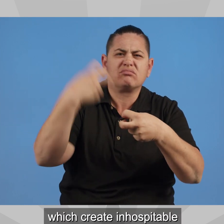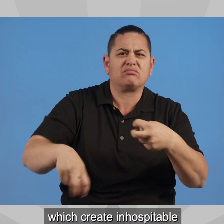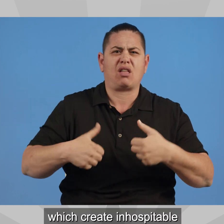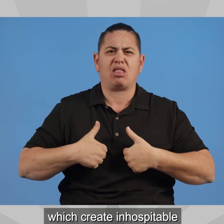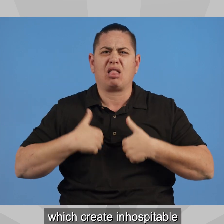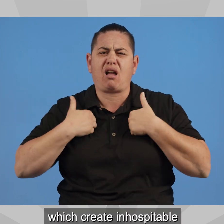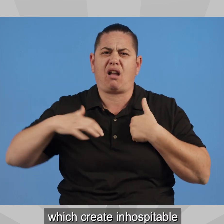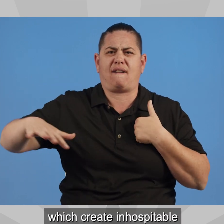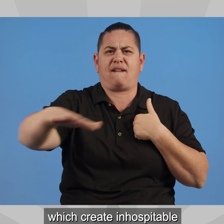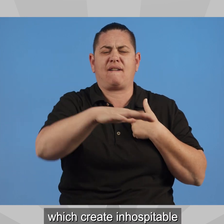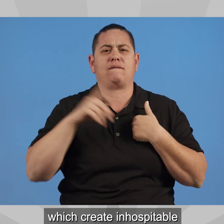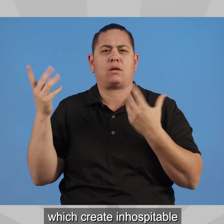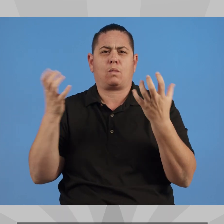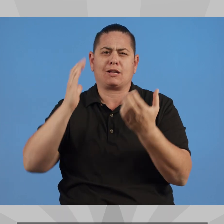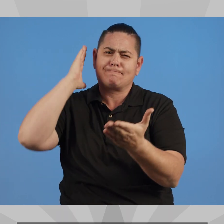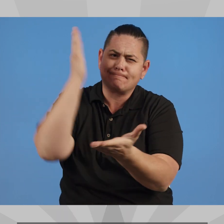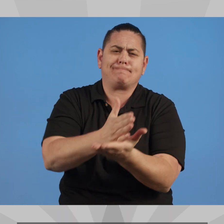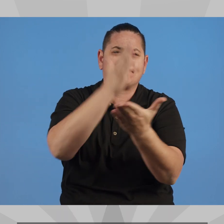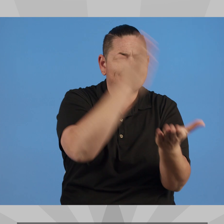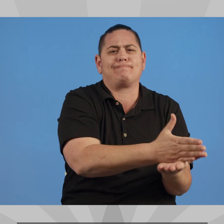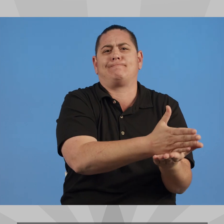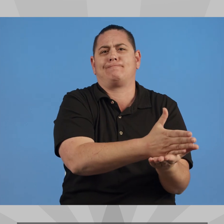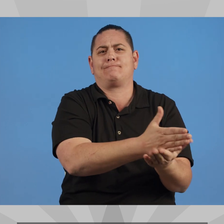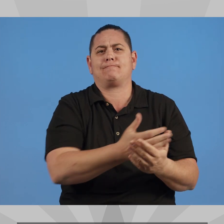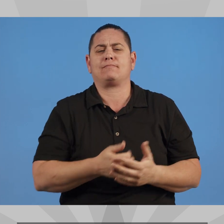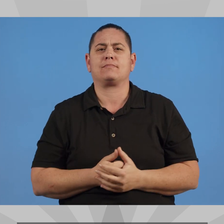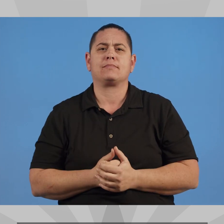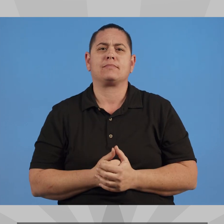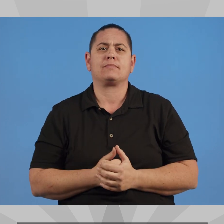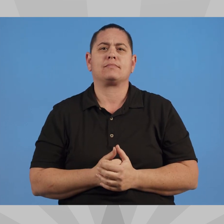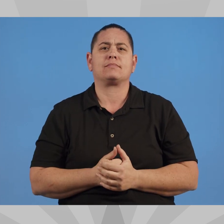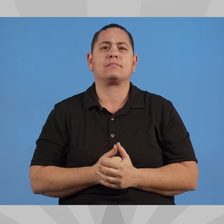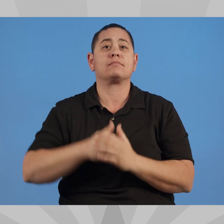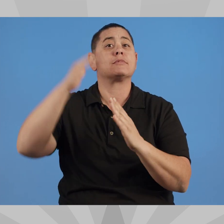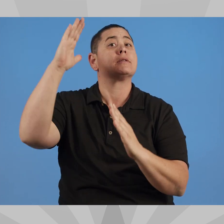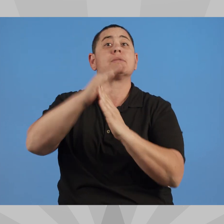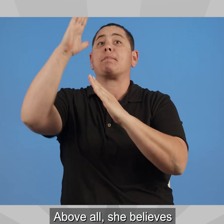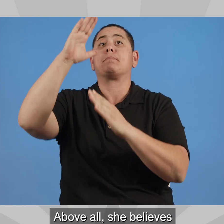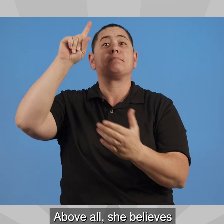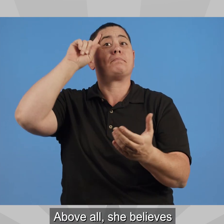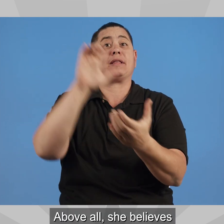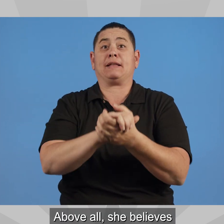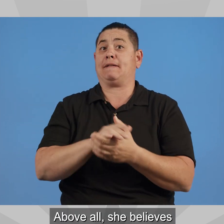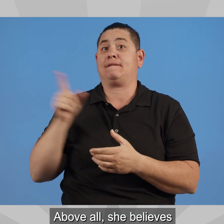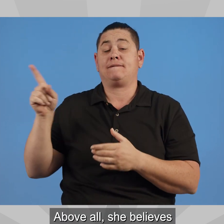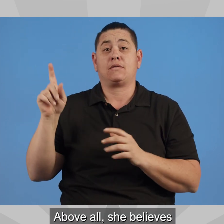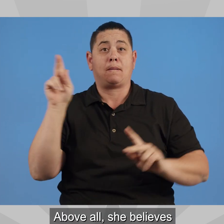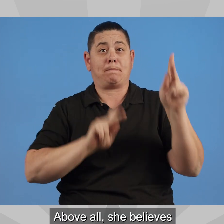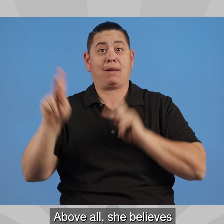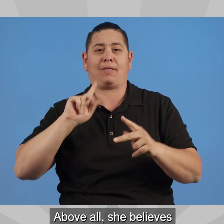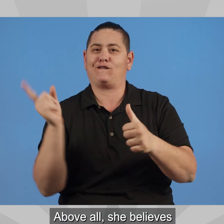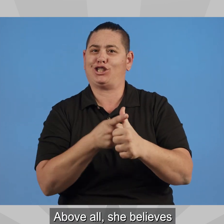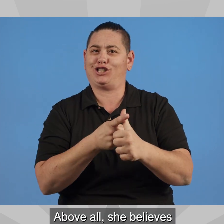inhospitable living conditions for our most vulnerable populations. Above all, she